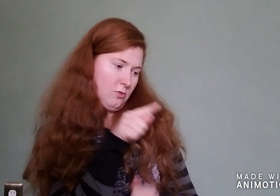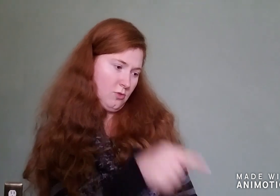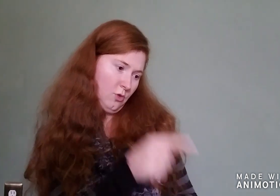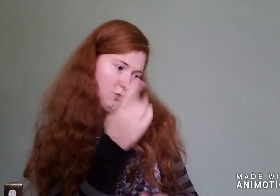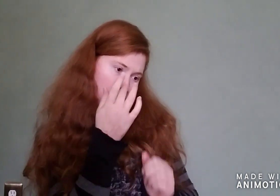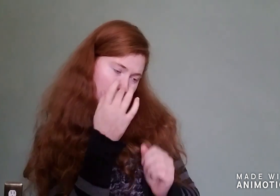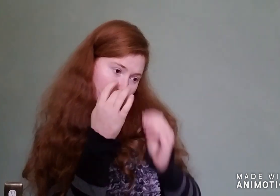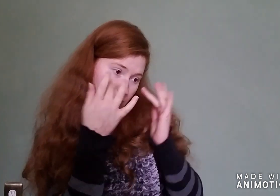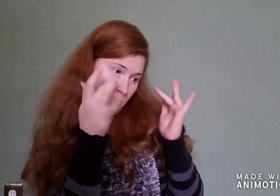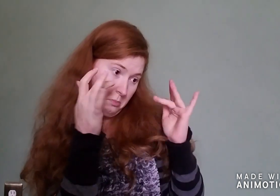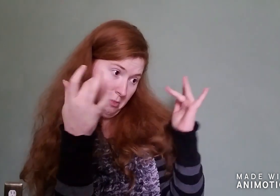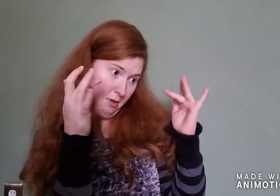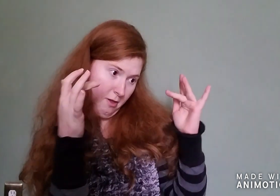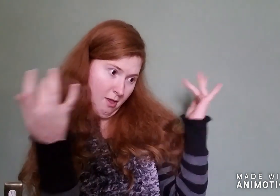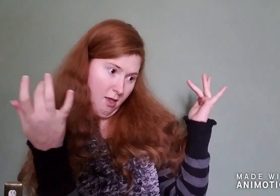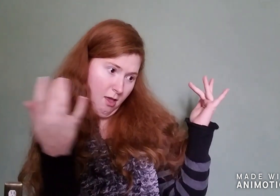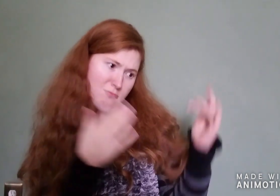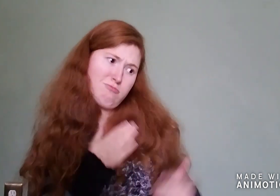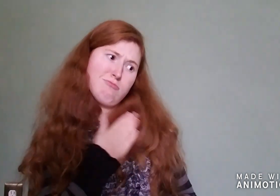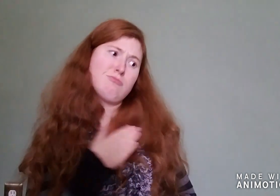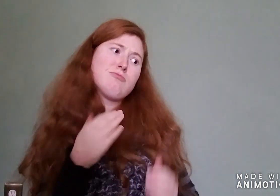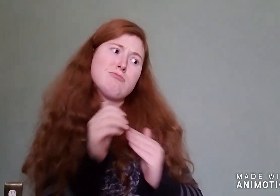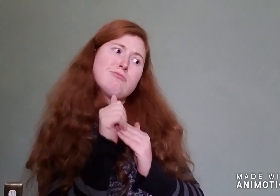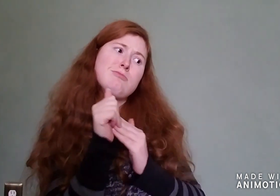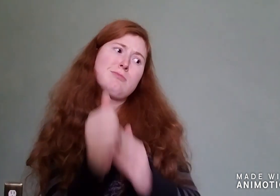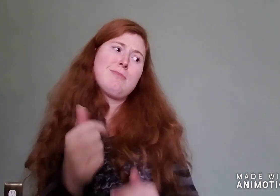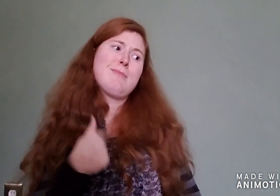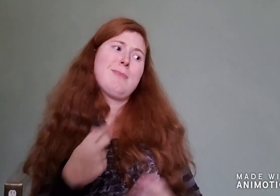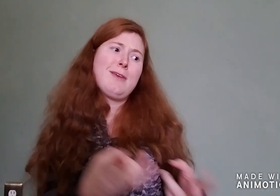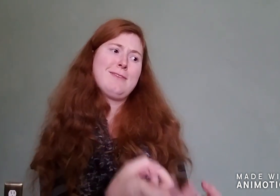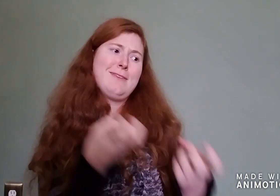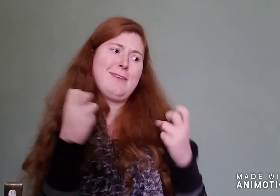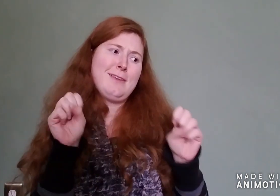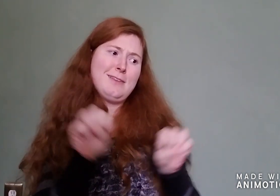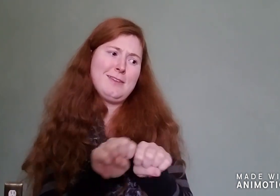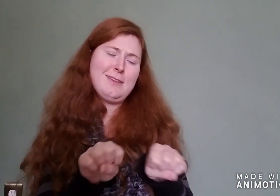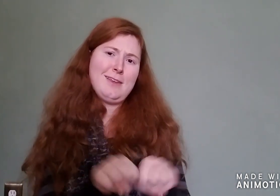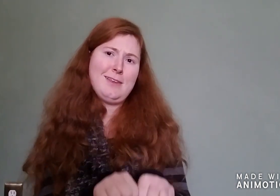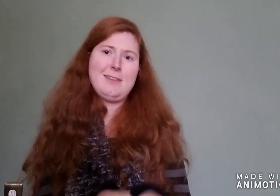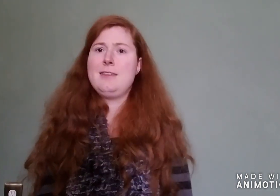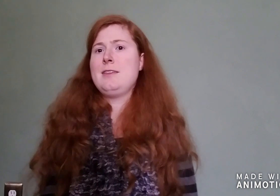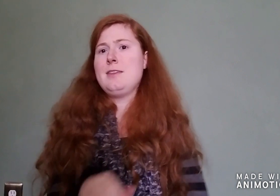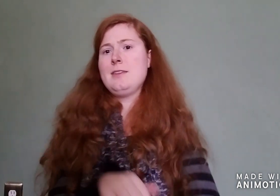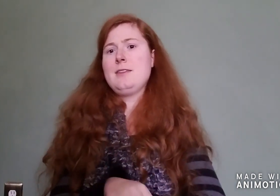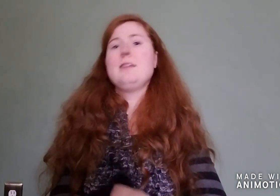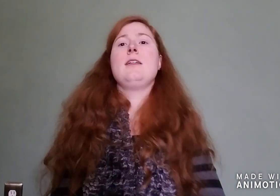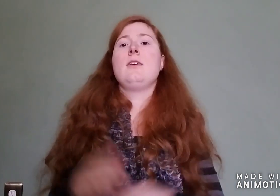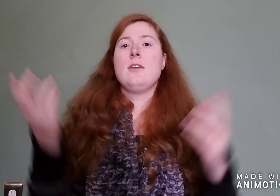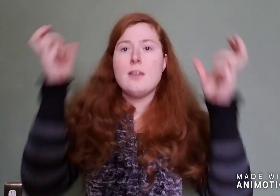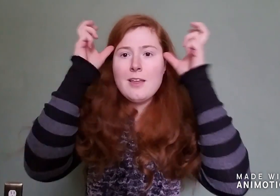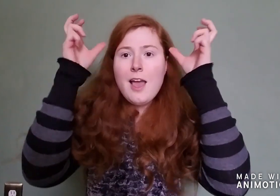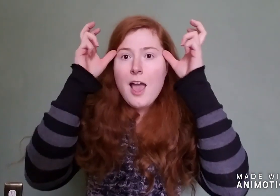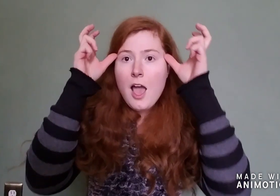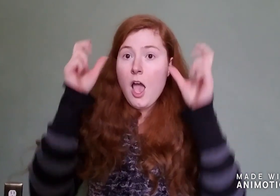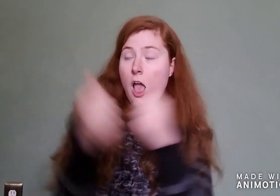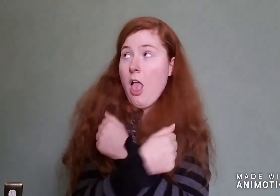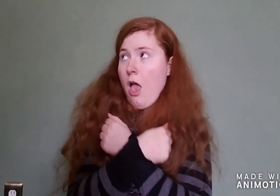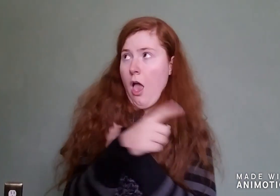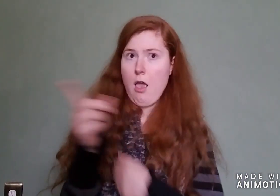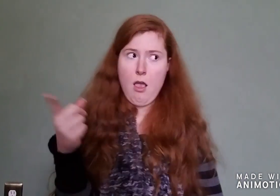your nose so bright, won't you guide my sleigh tonight? Then how the reindeer loved